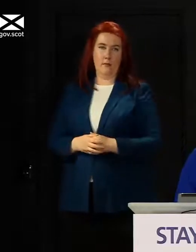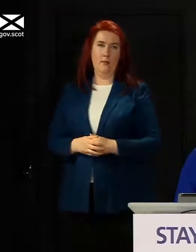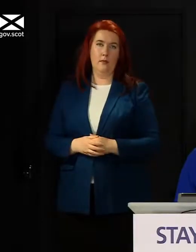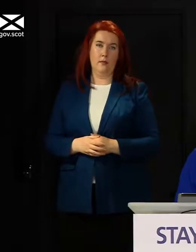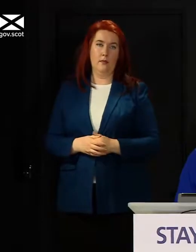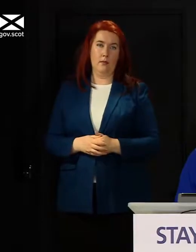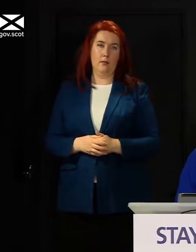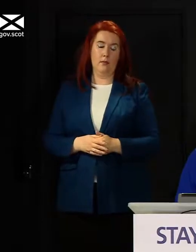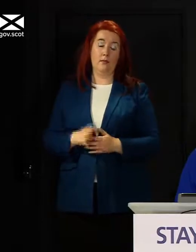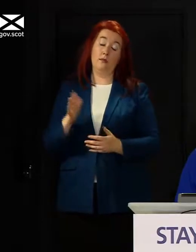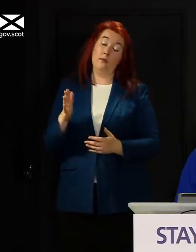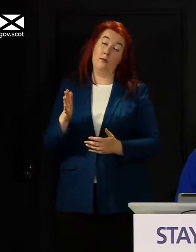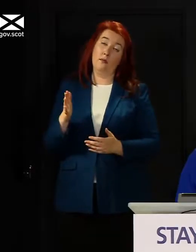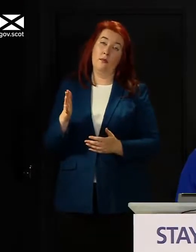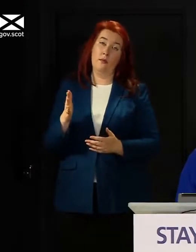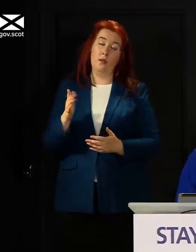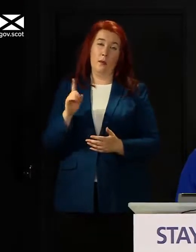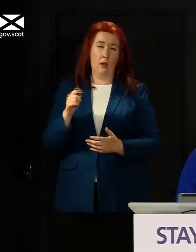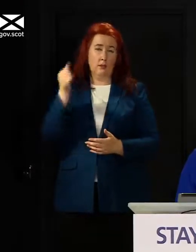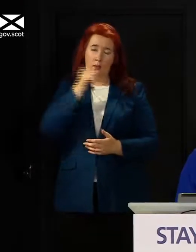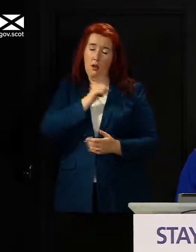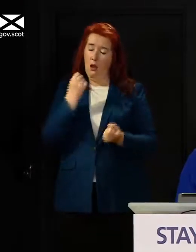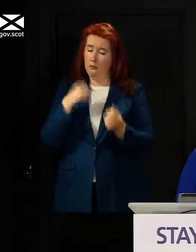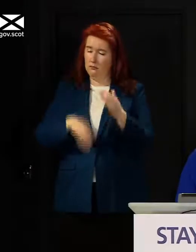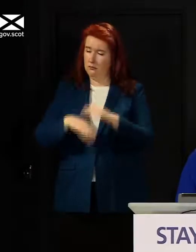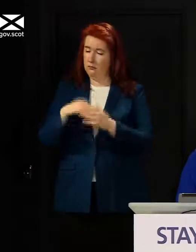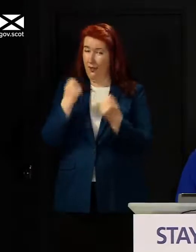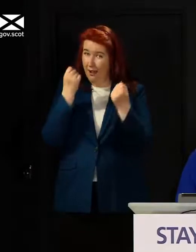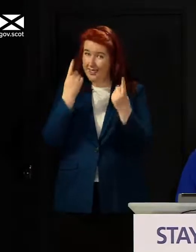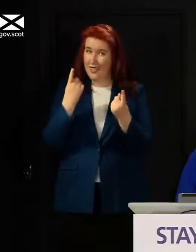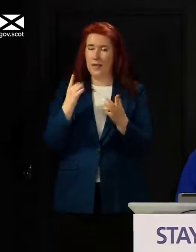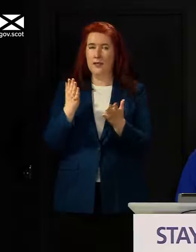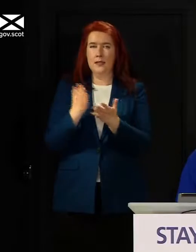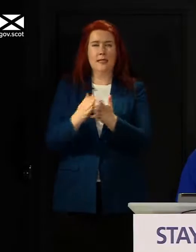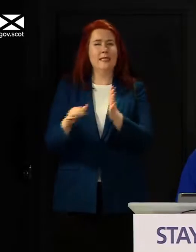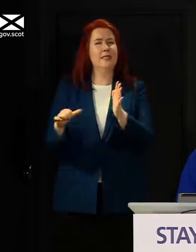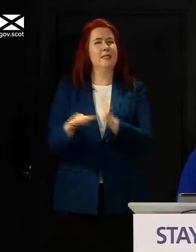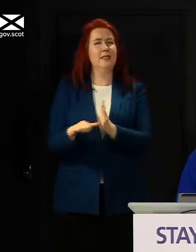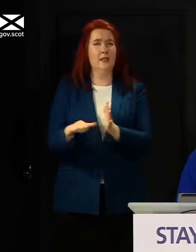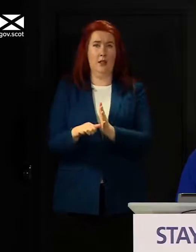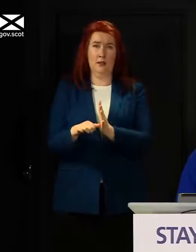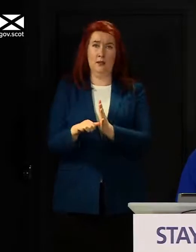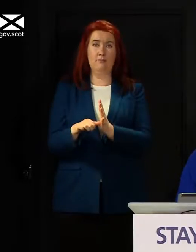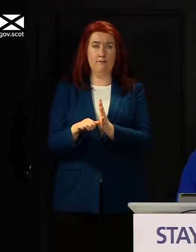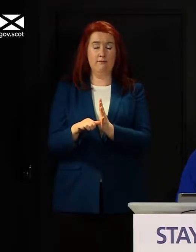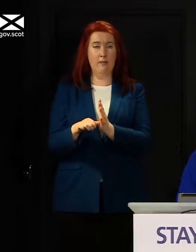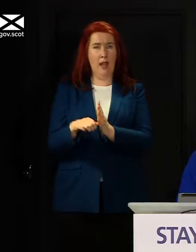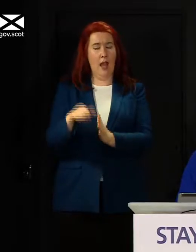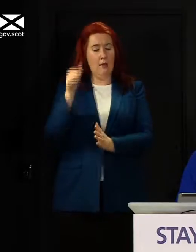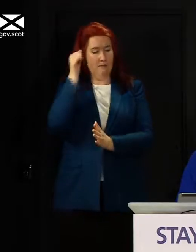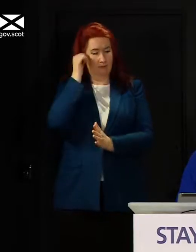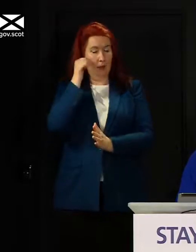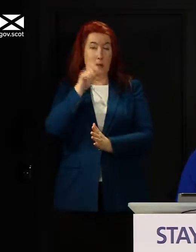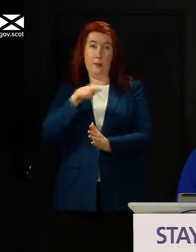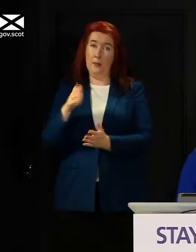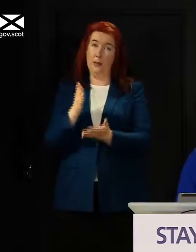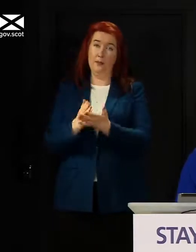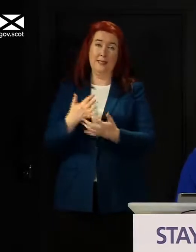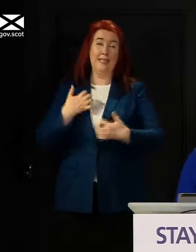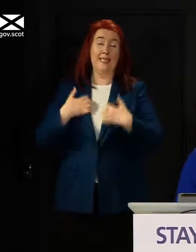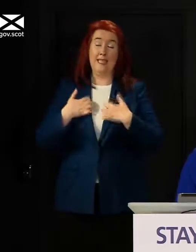the fact that I absolutely understand how difficult it has been and how keen people are to know